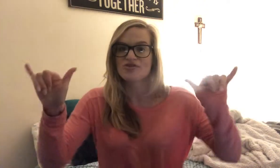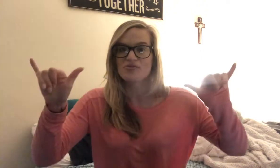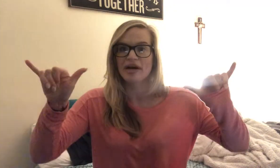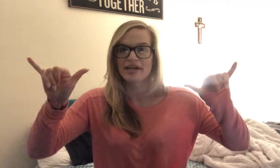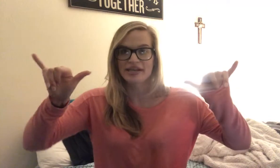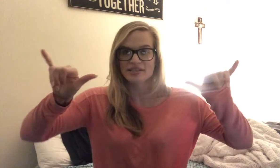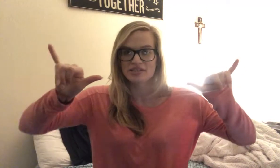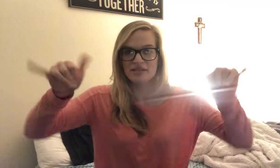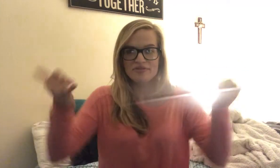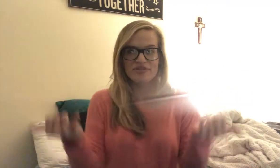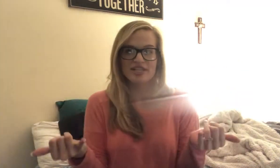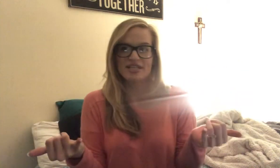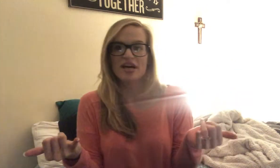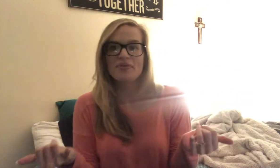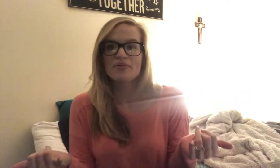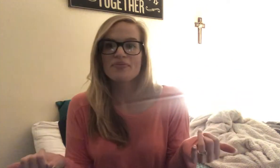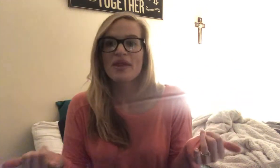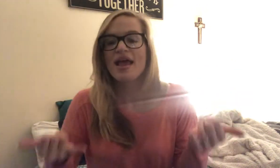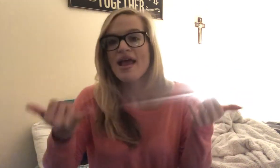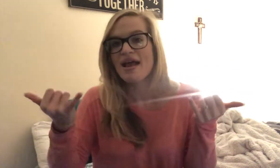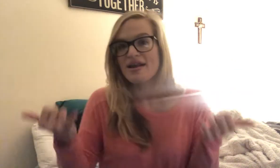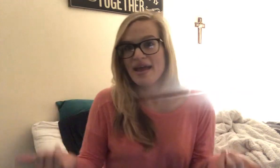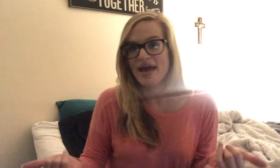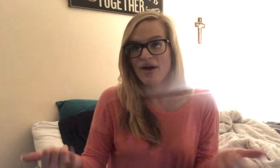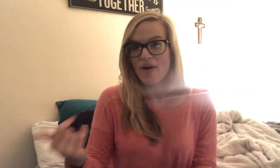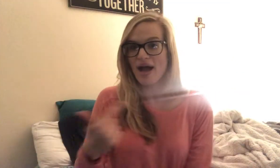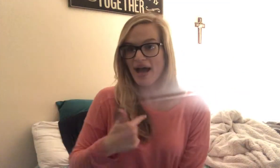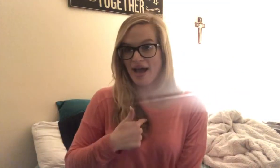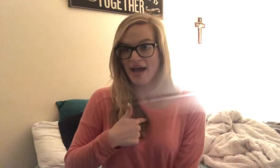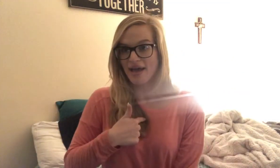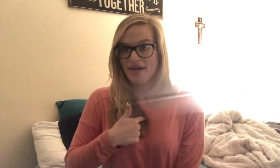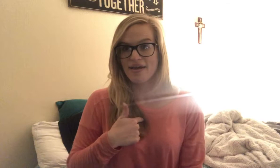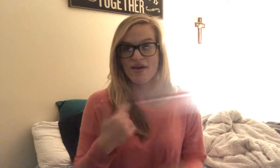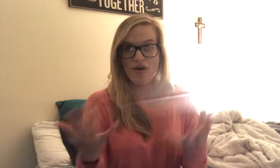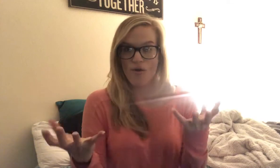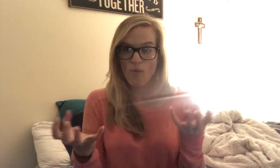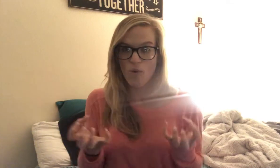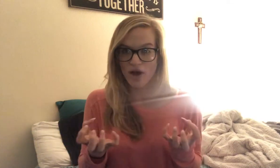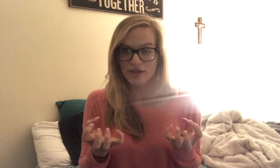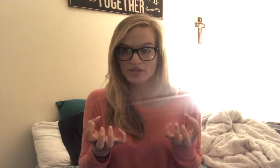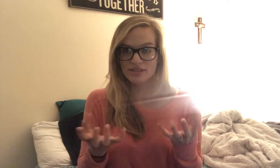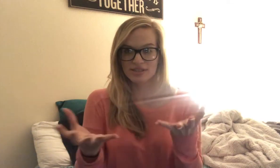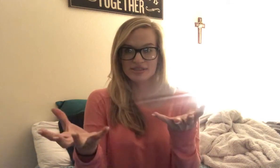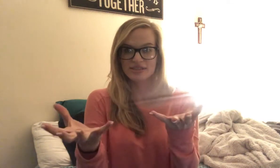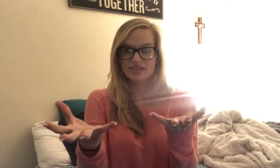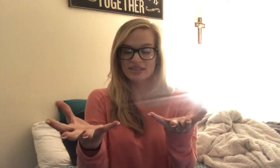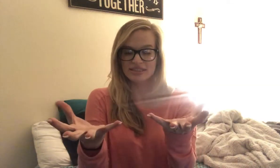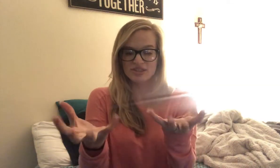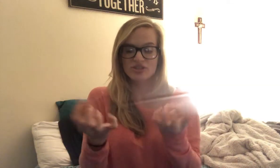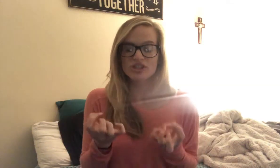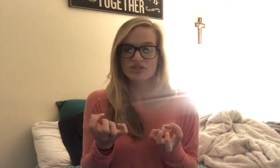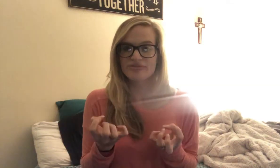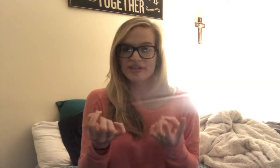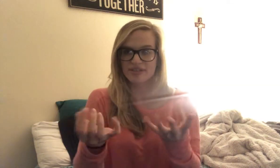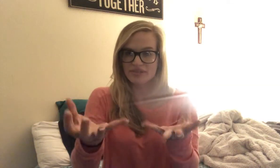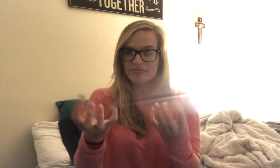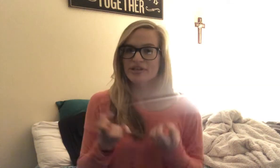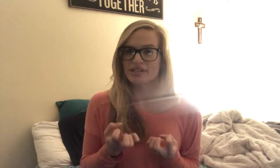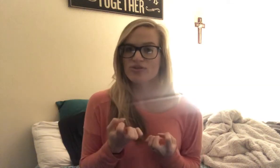two Y handshapes facing up. Now, I want, just scrunch your fingers and bring it